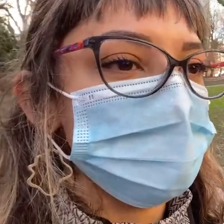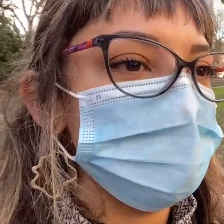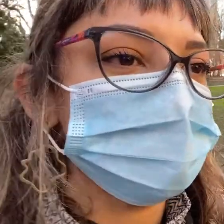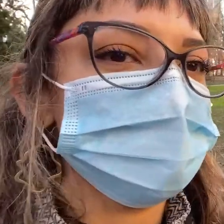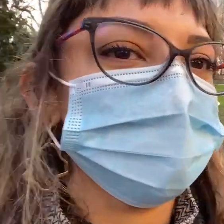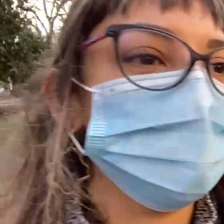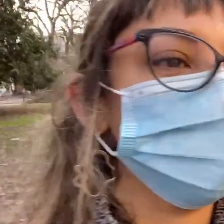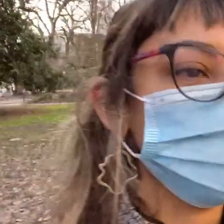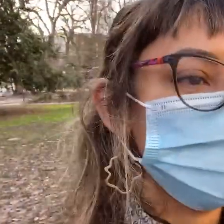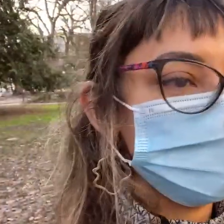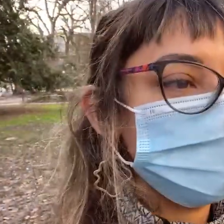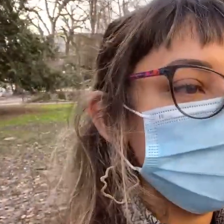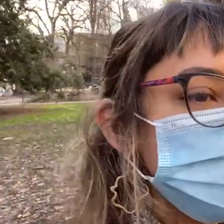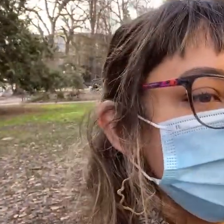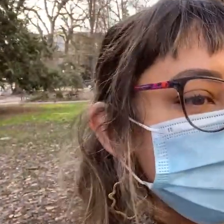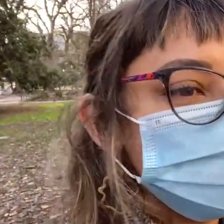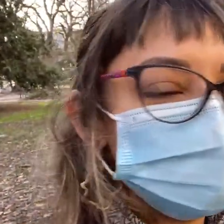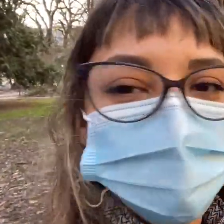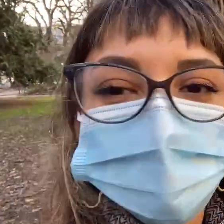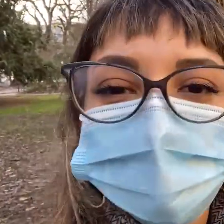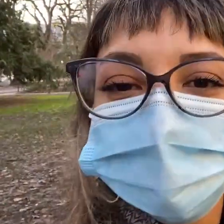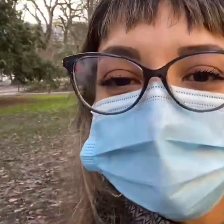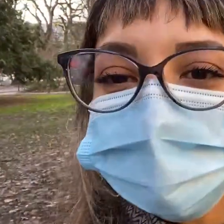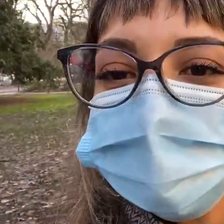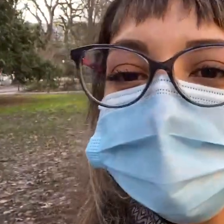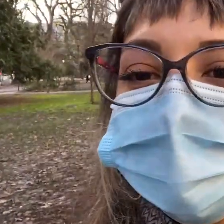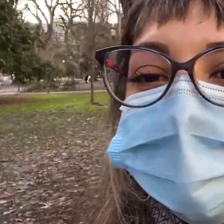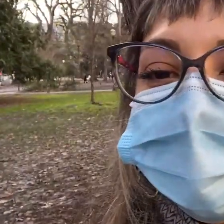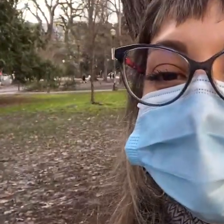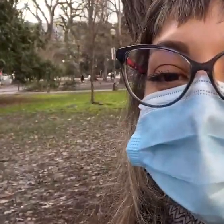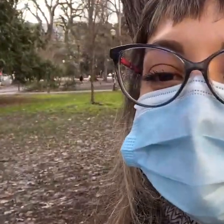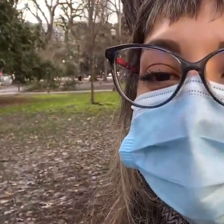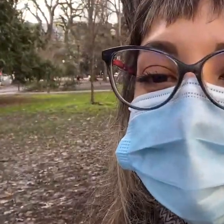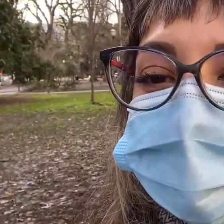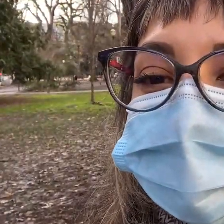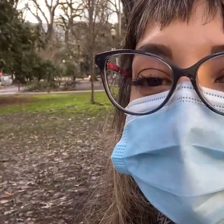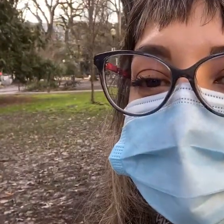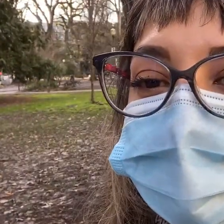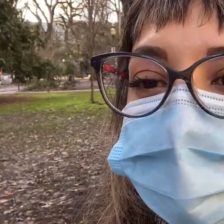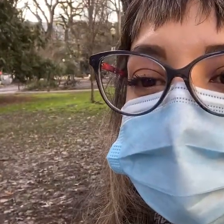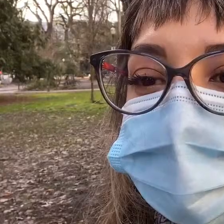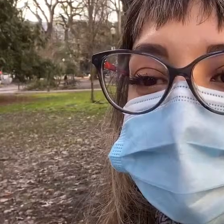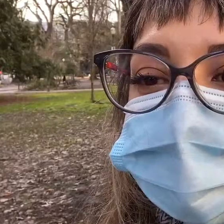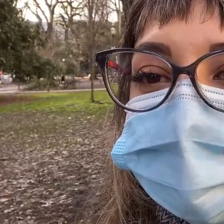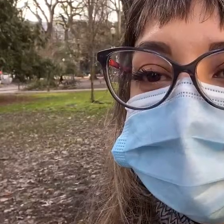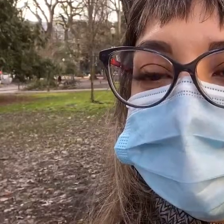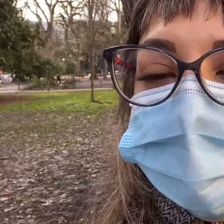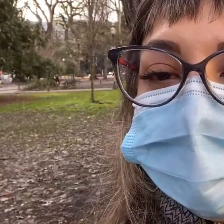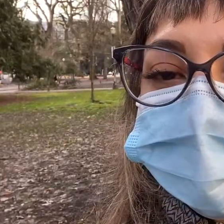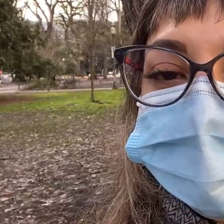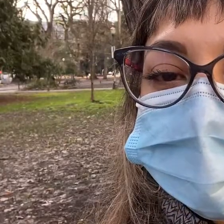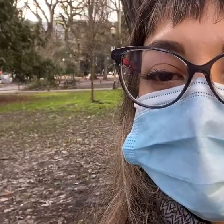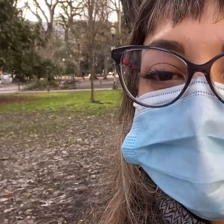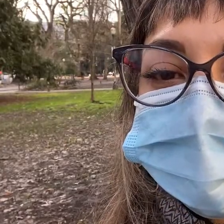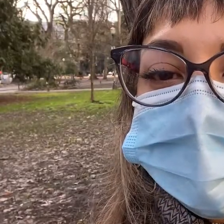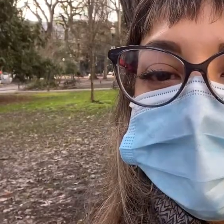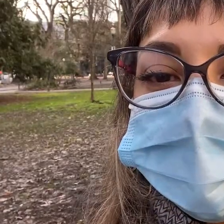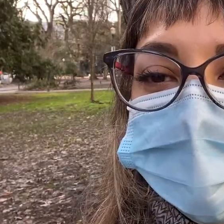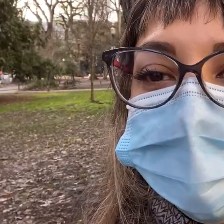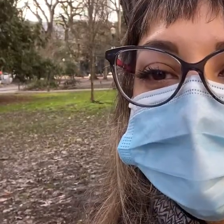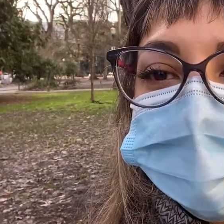dot hang on i forgot to weapons stuff 93 on youtube is very knowledgeable